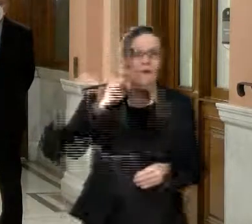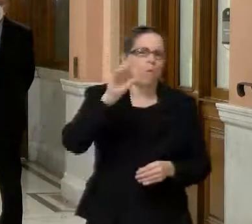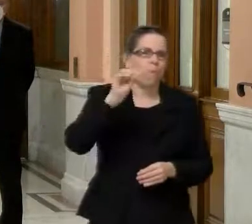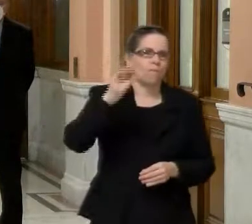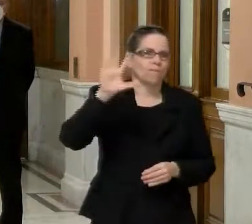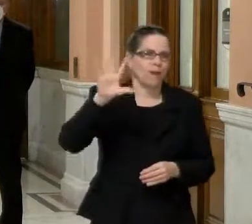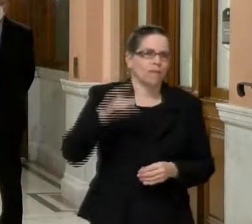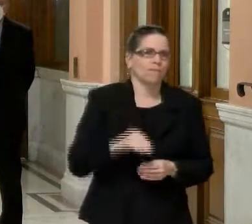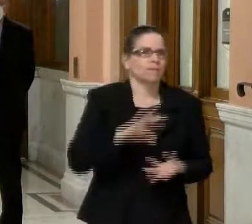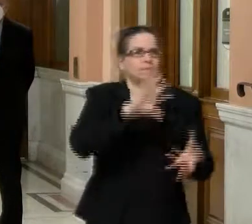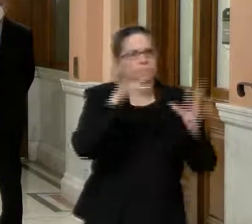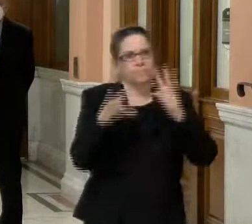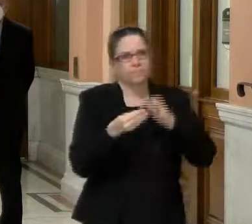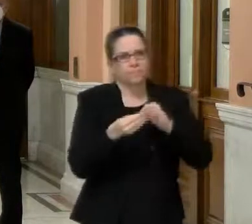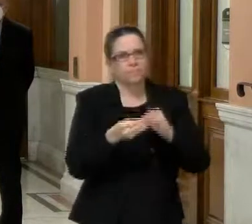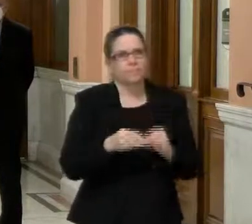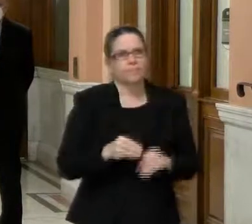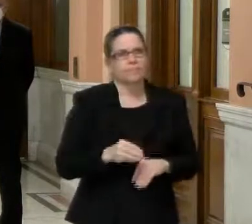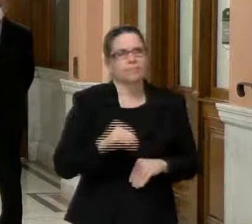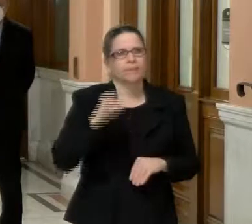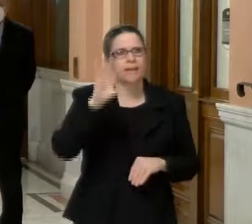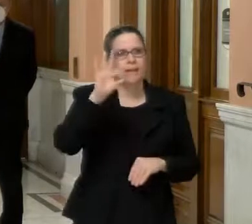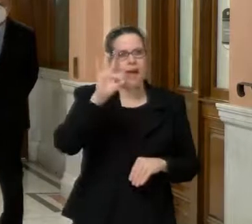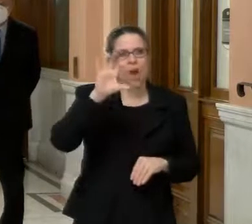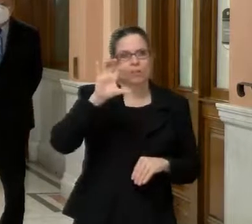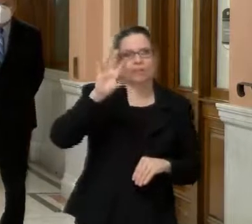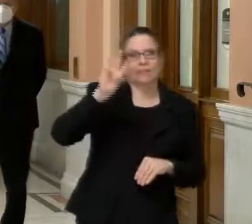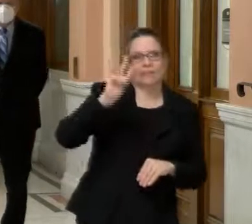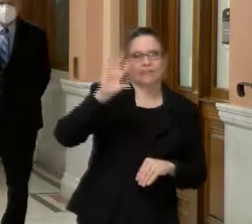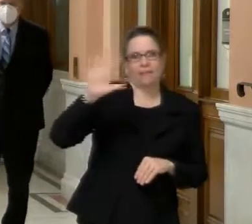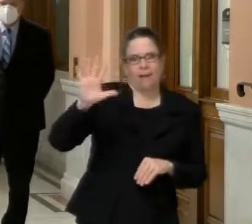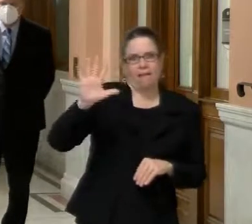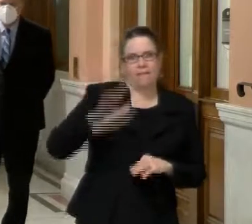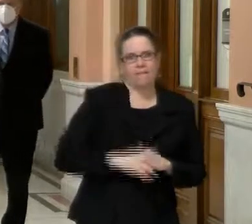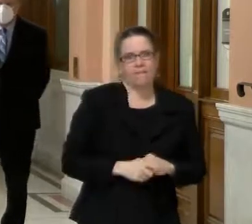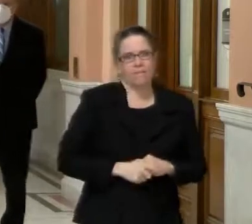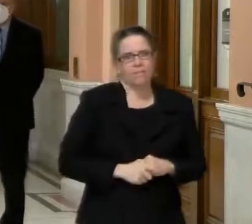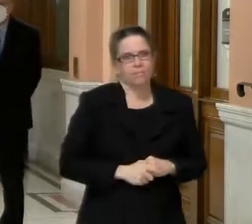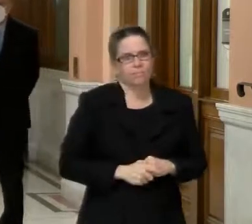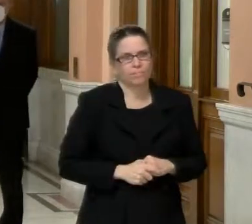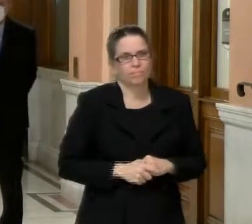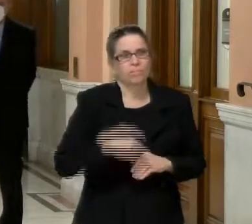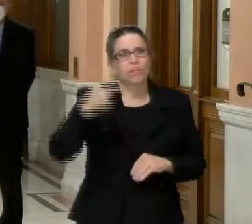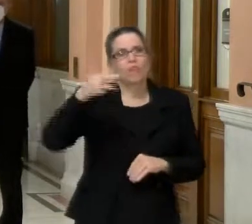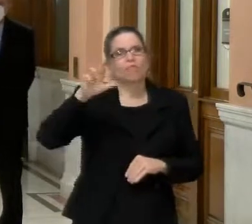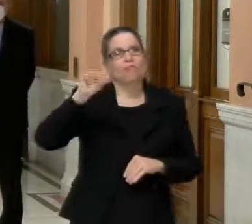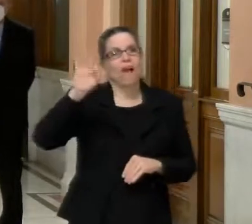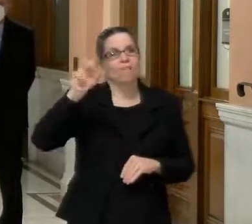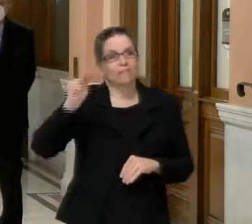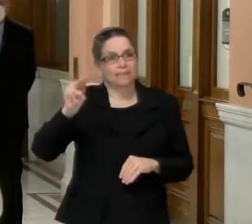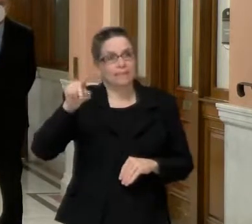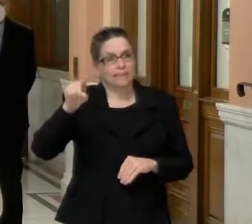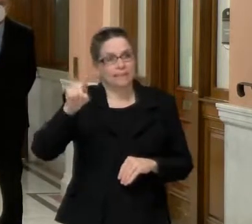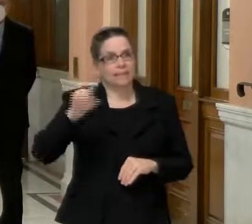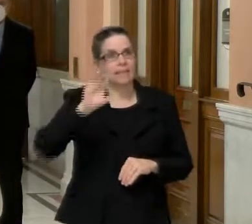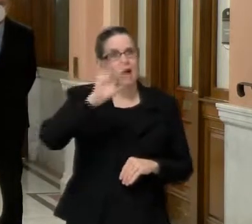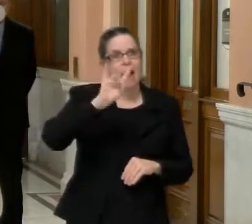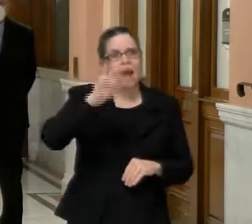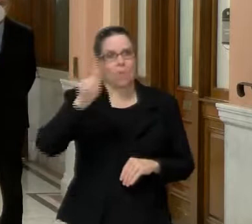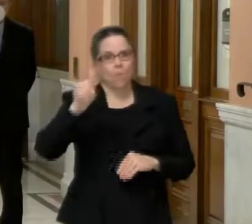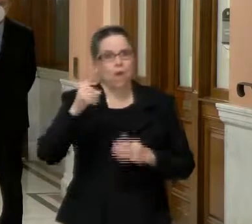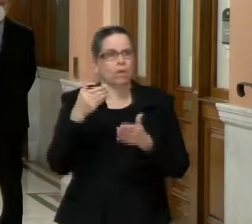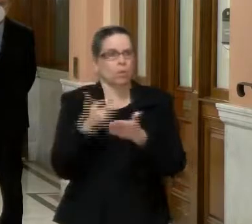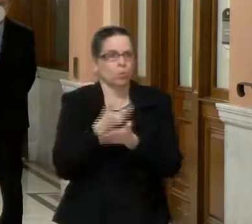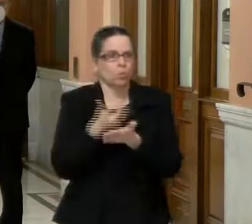bringing their total of 600, 965, 81 additional cases in Grafton, bringing their total of 702,